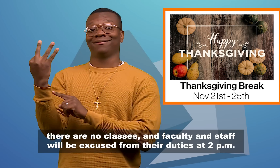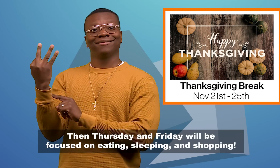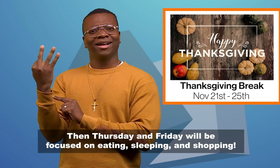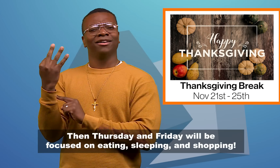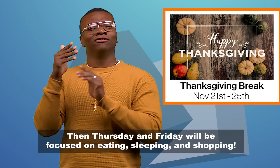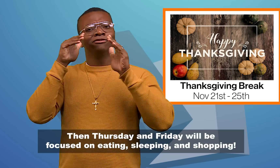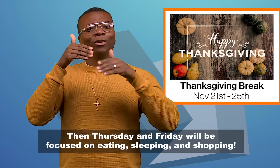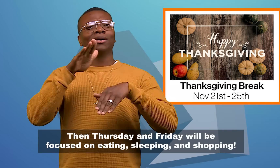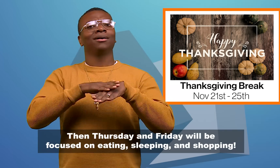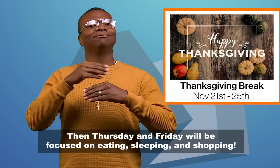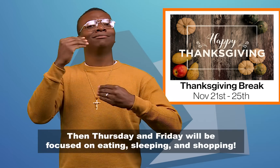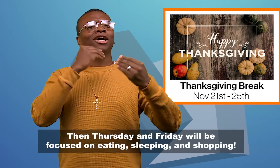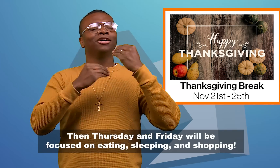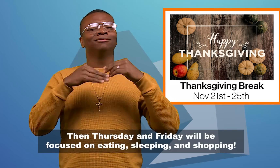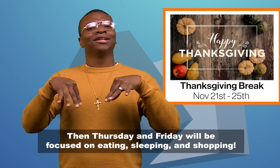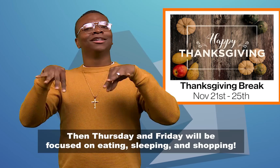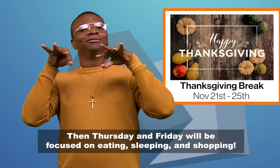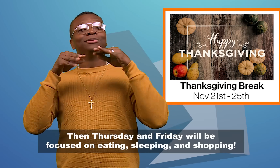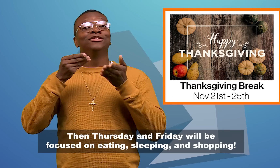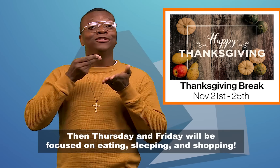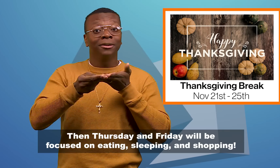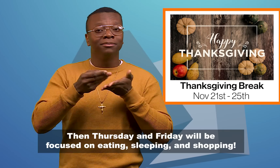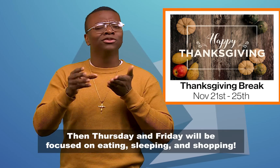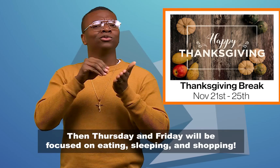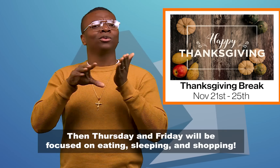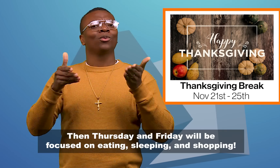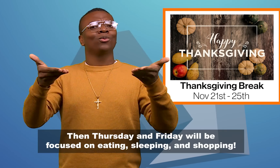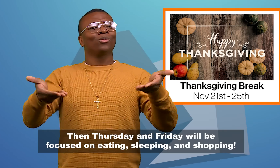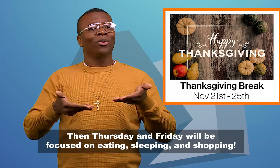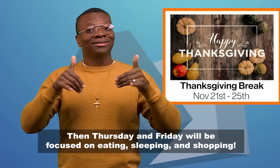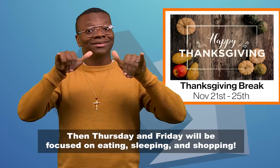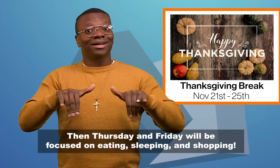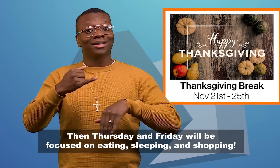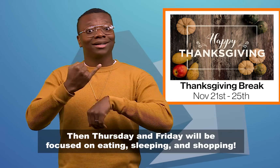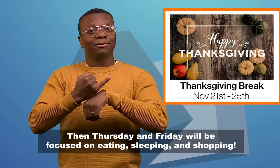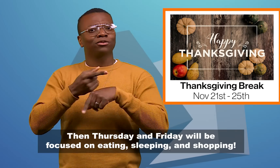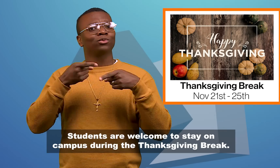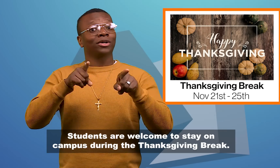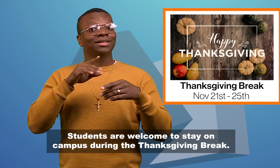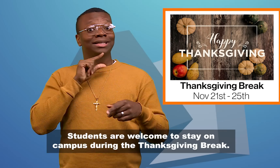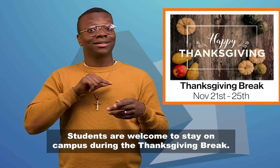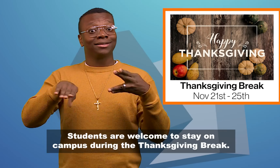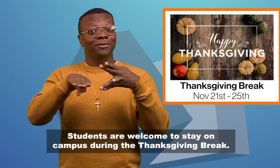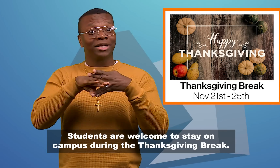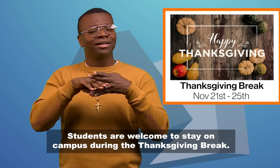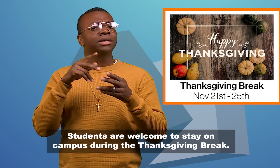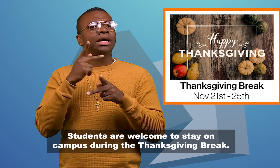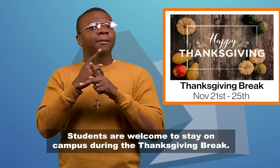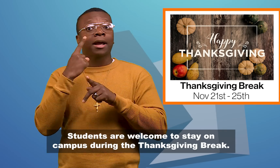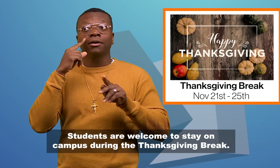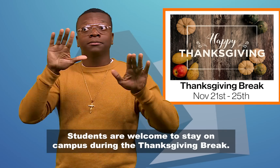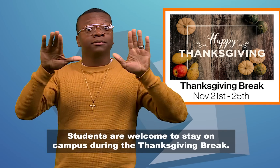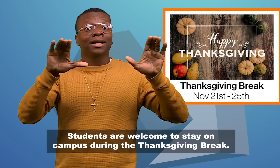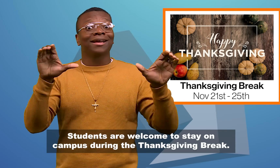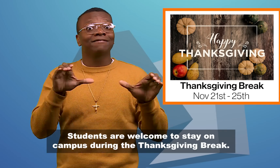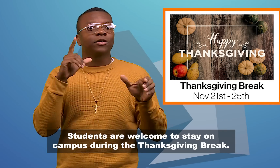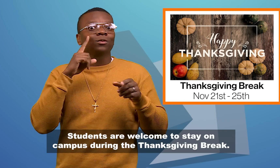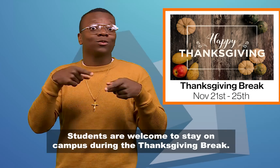.m. Then Thursday and Friday will be focused on eating, sleeping, and shopping. Students are welcome to stay on campus during the Thanksgiving break.